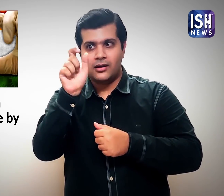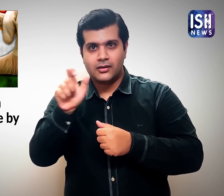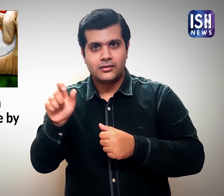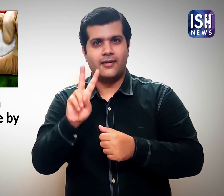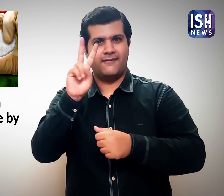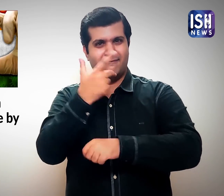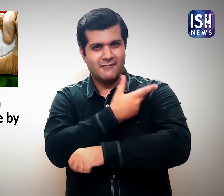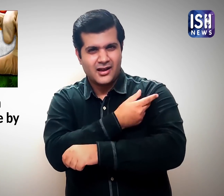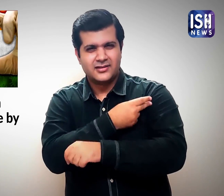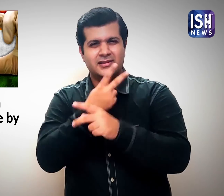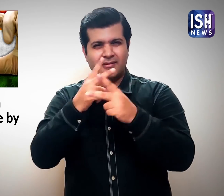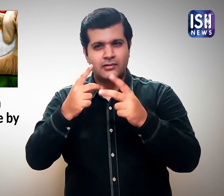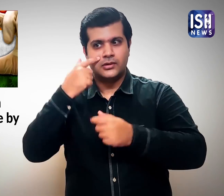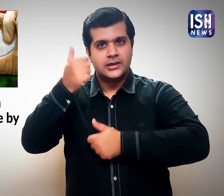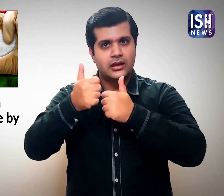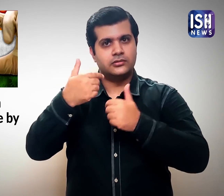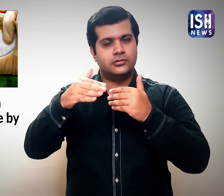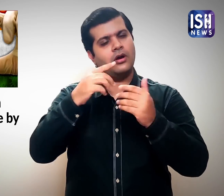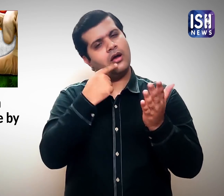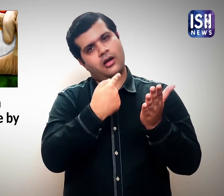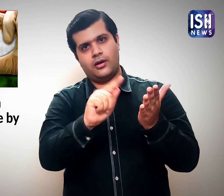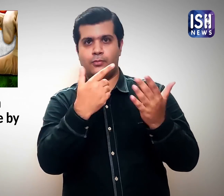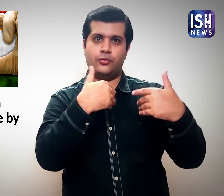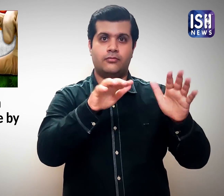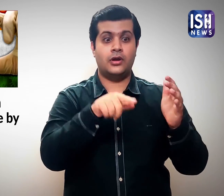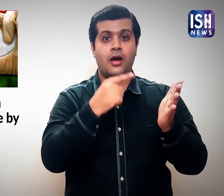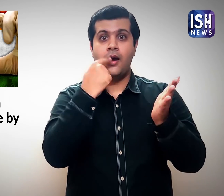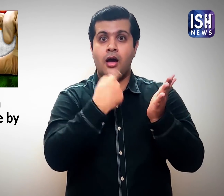from the DCGI.